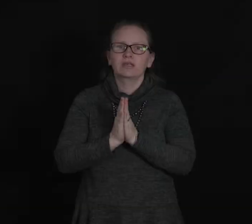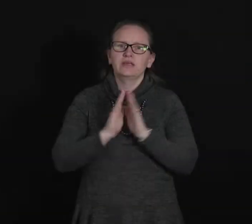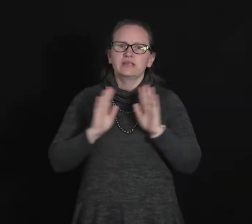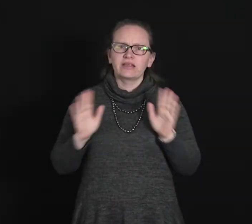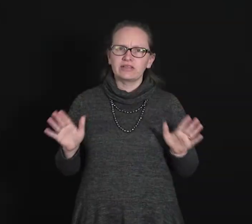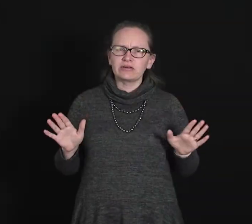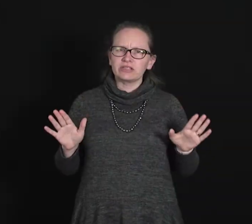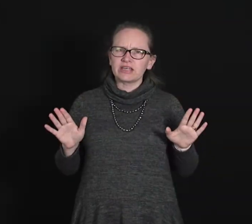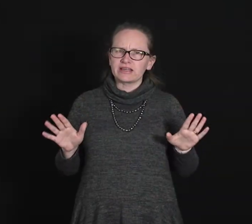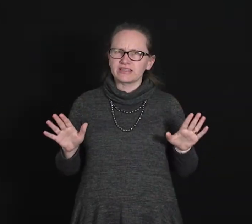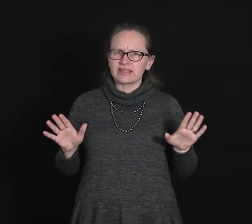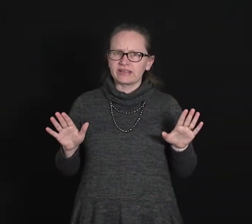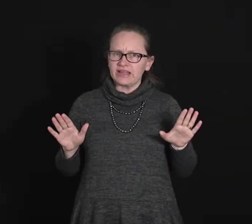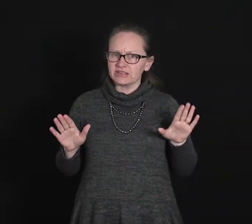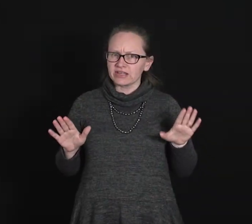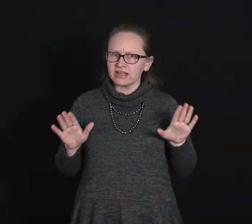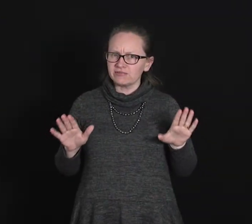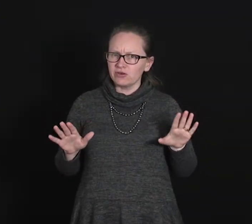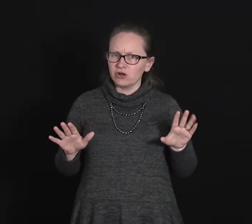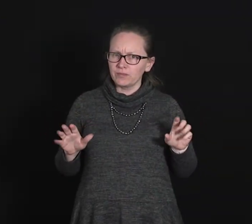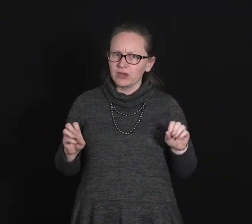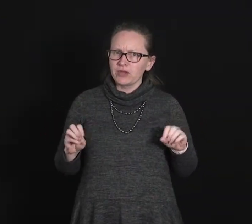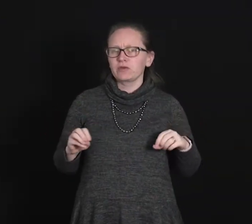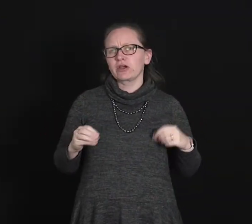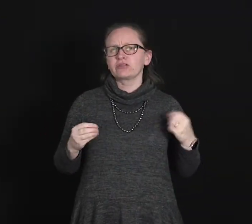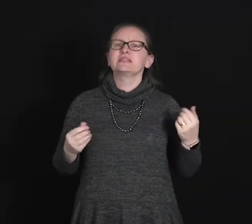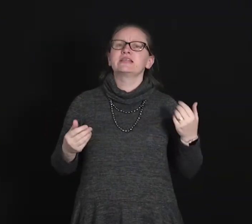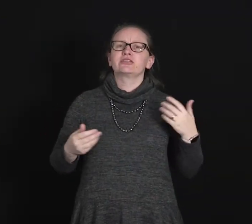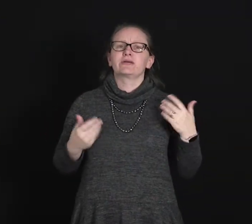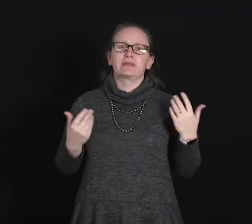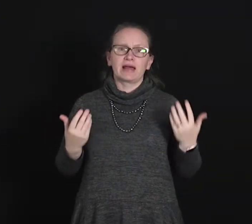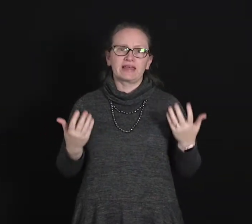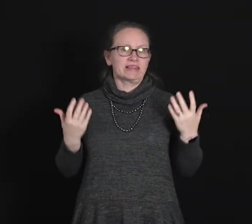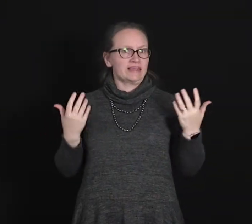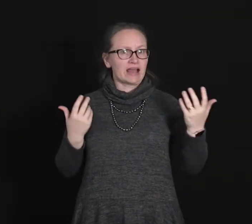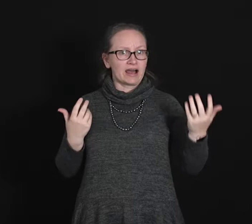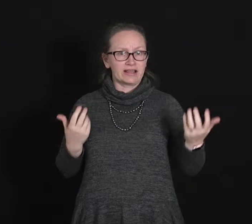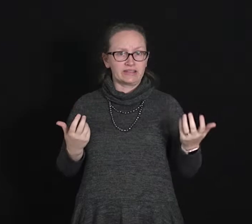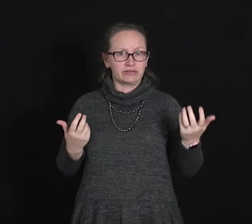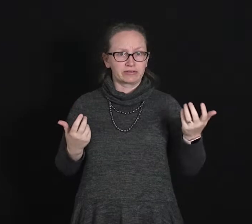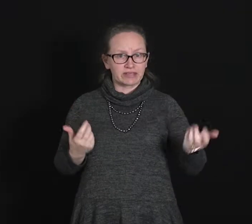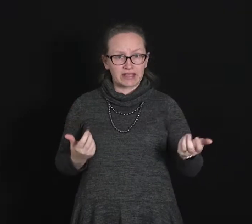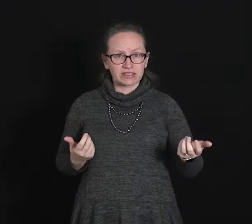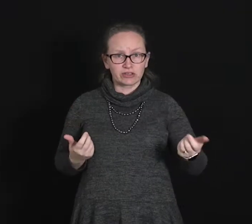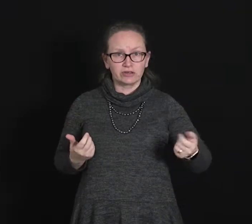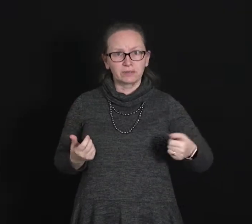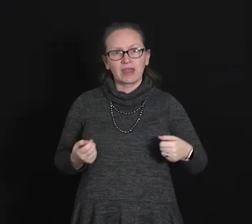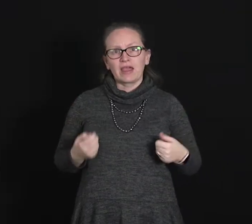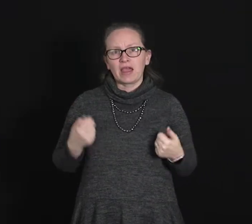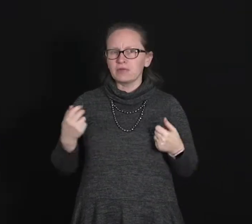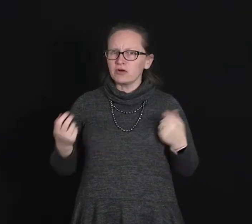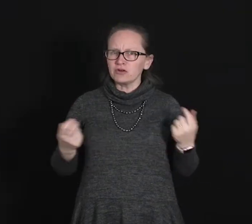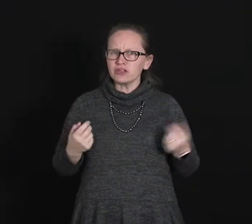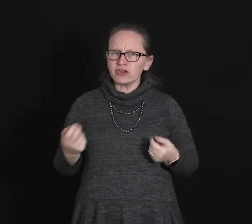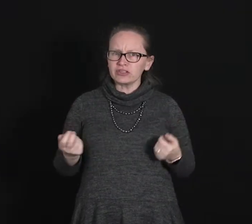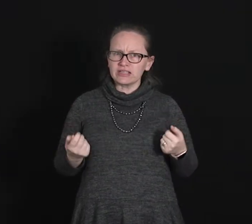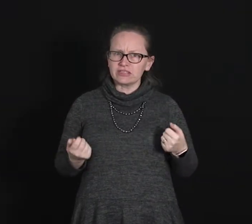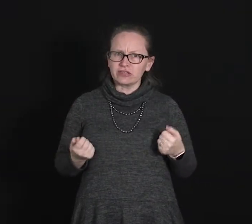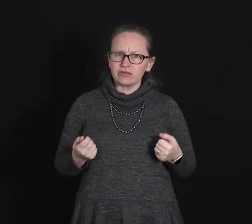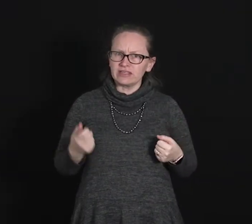Now in order to understand how stars form, we're going to need to apply the ideal gas law. And we're also going to need to know a